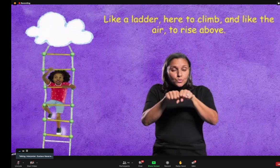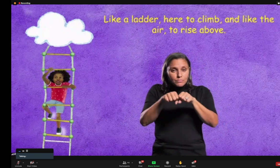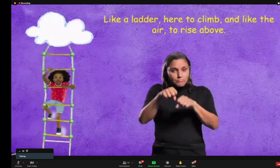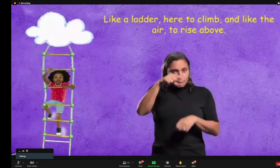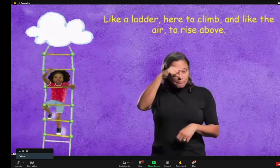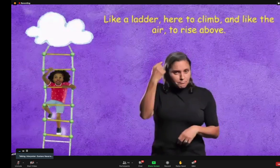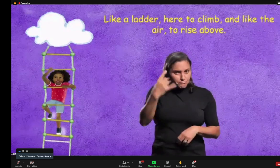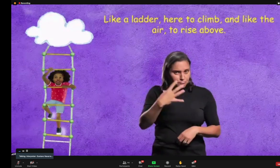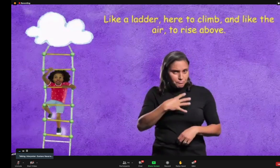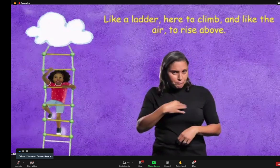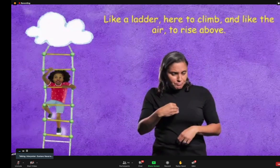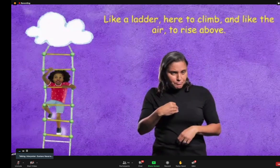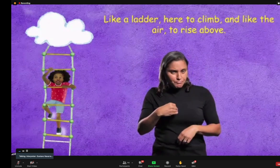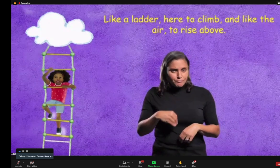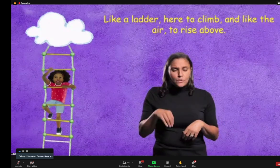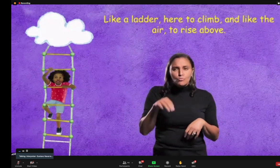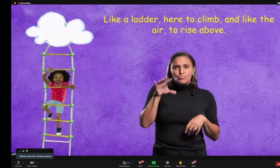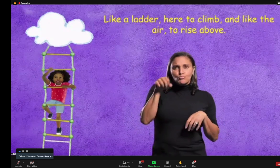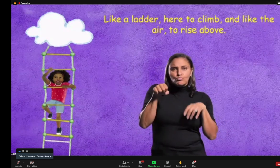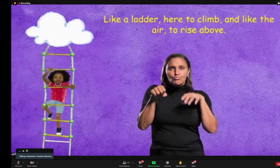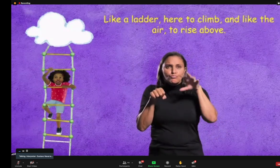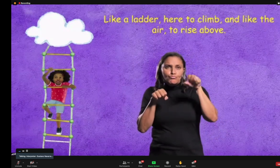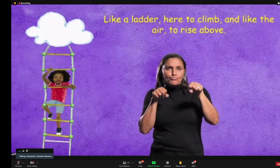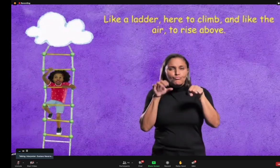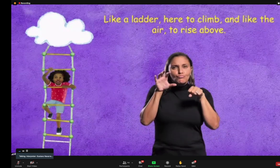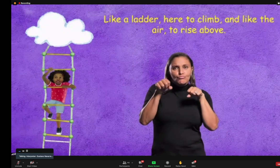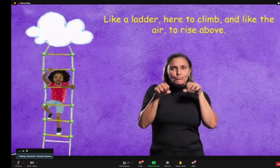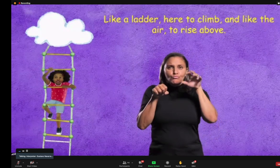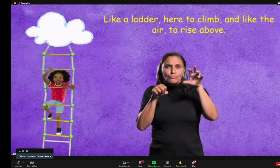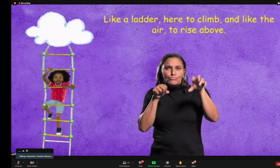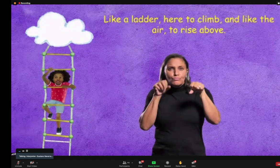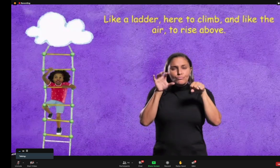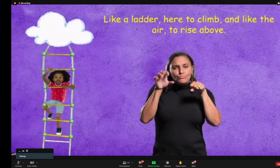Black shoes, black and white shoes, climbing up a ladder. Black shoes,